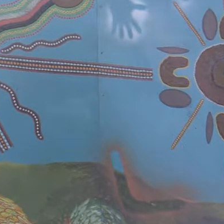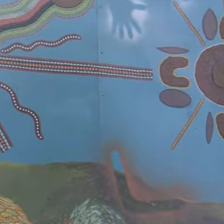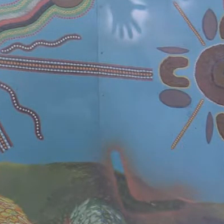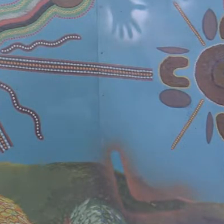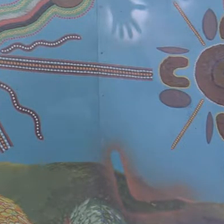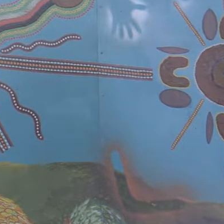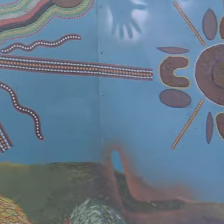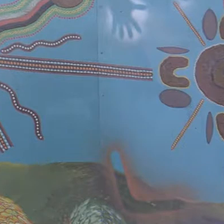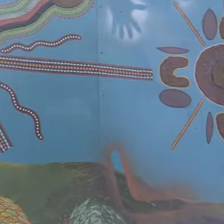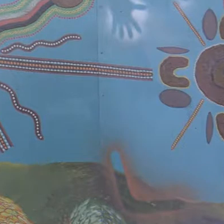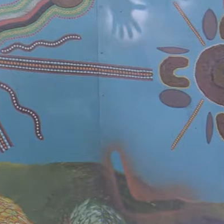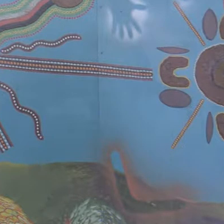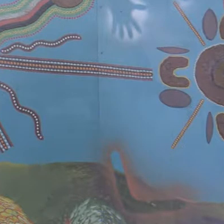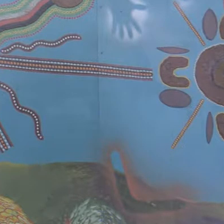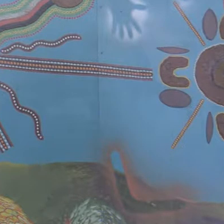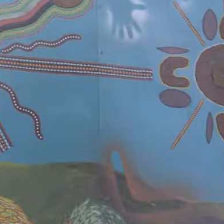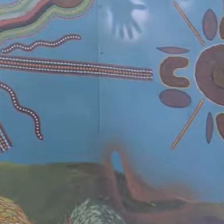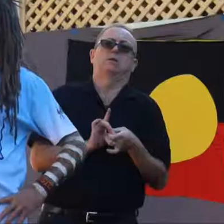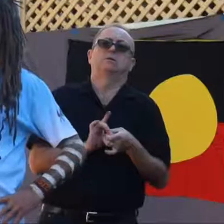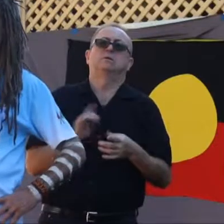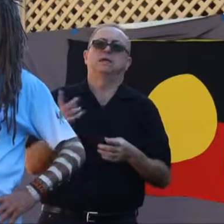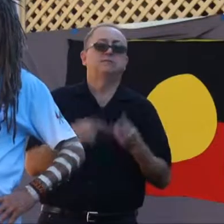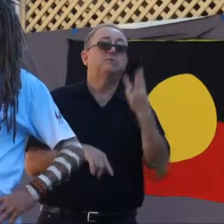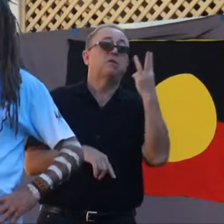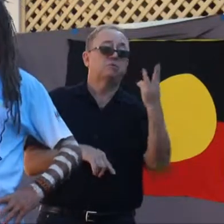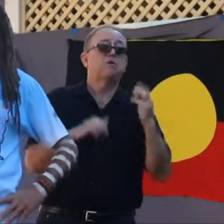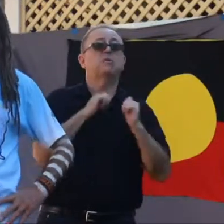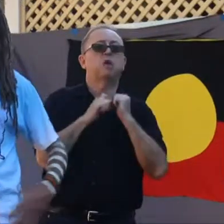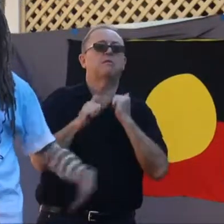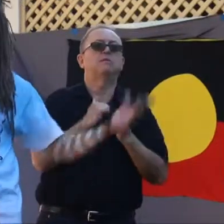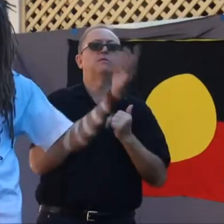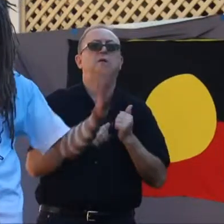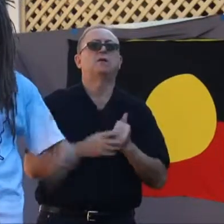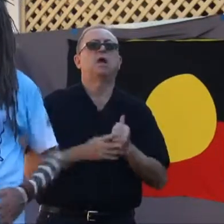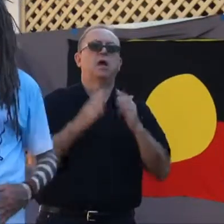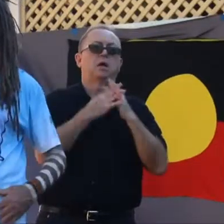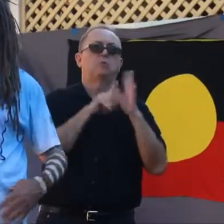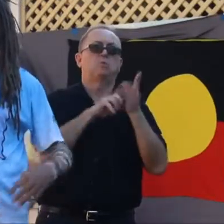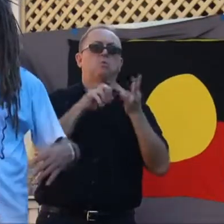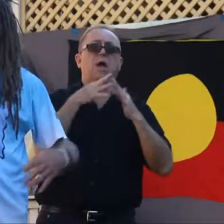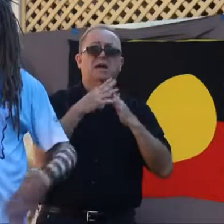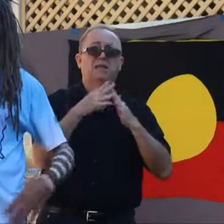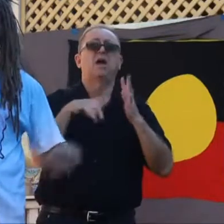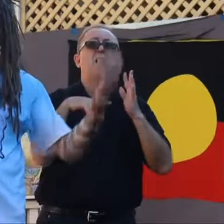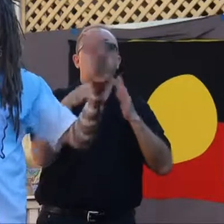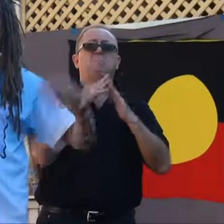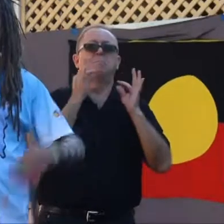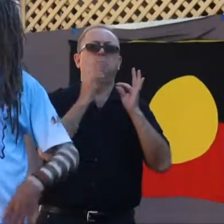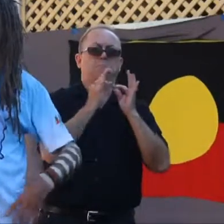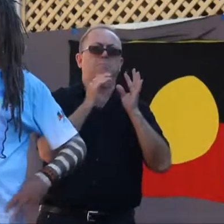which binds us, the three brothers, Yoay. We got Bedeen, Maam, Bedeen, Clarence